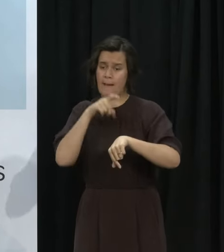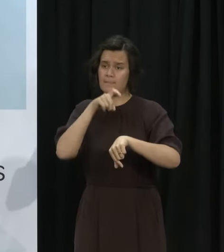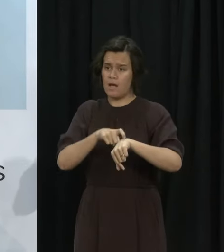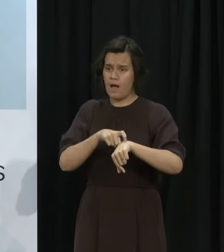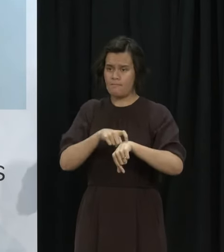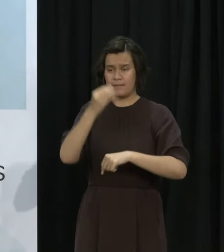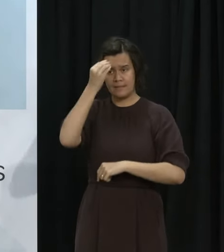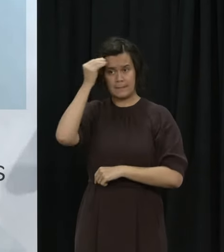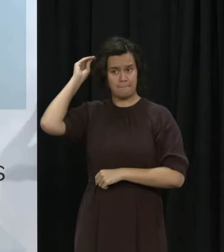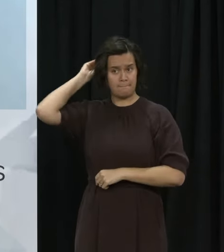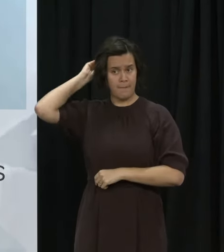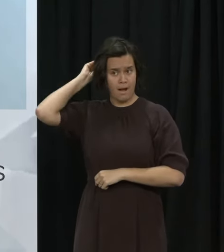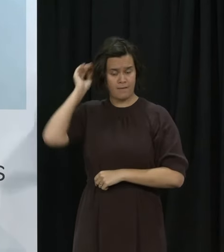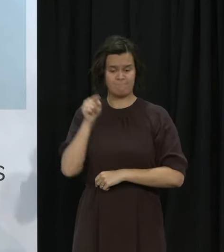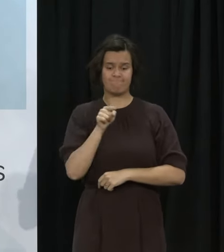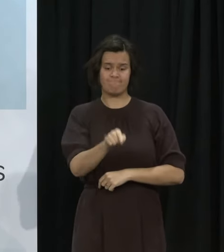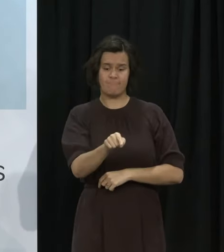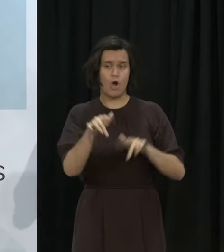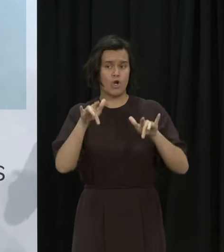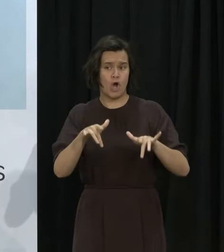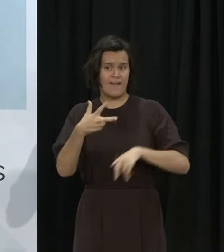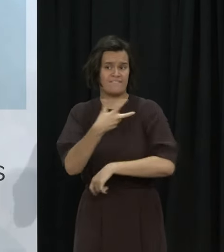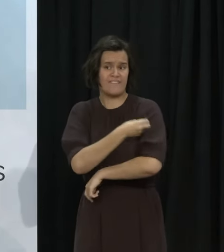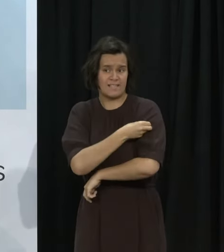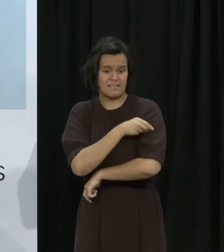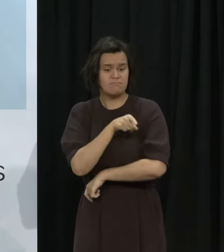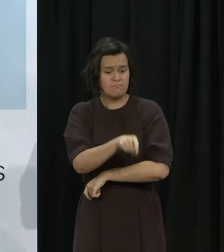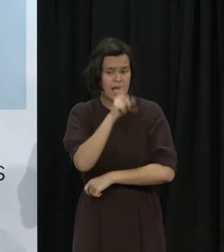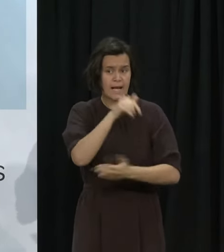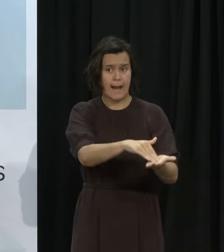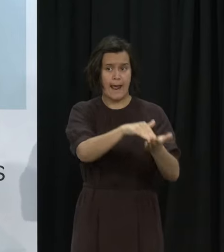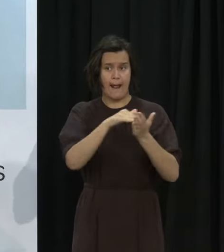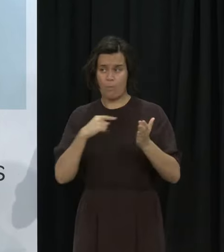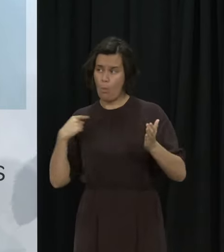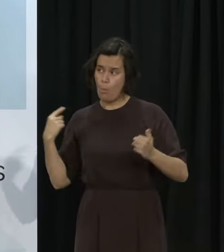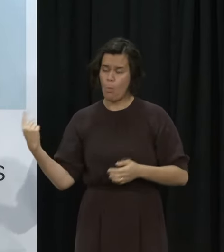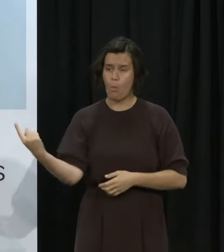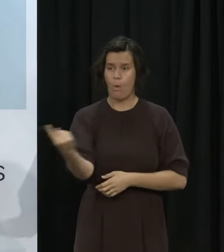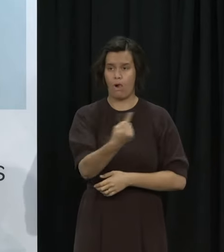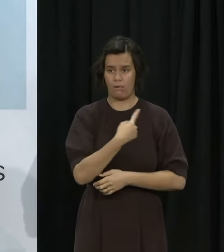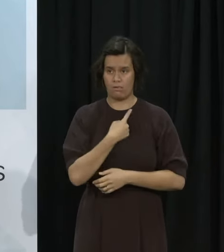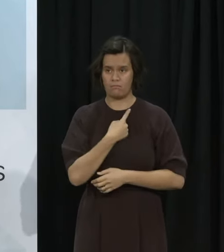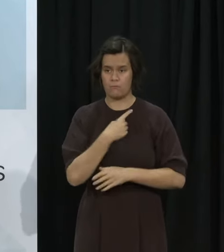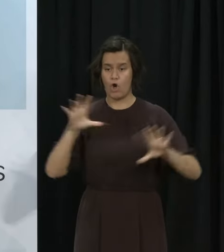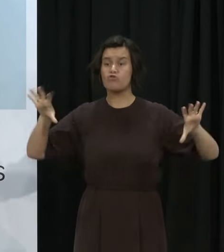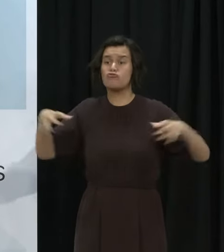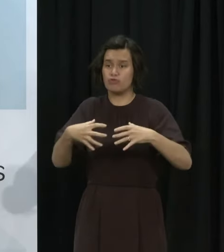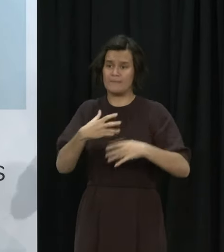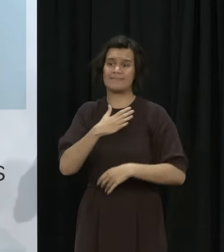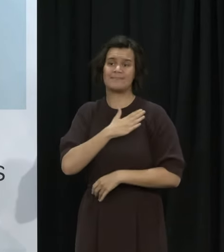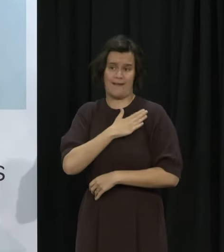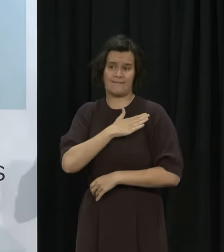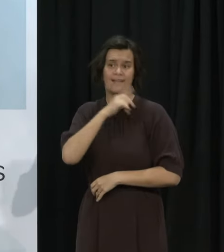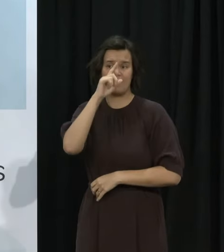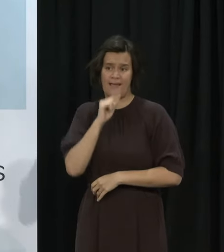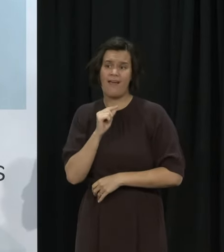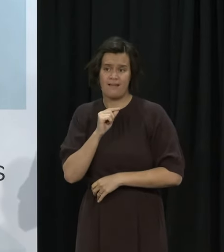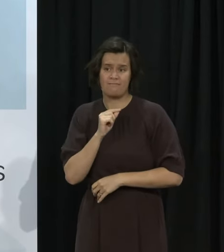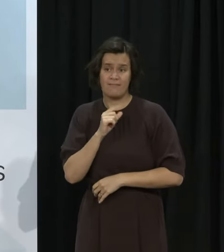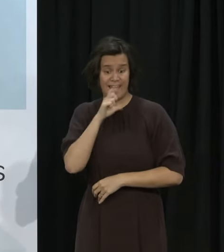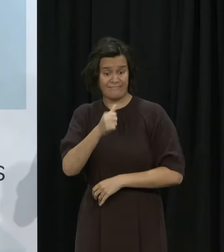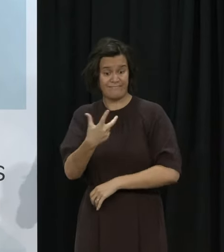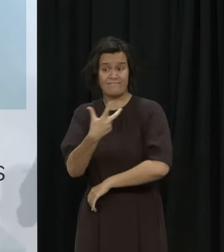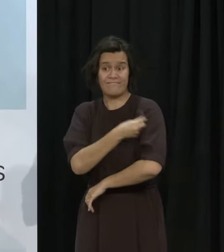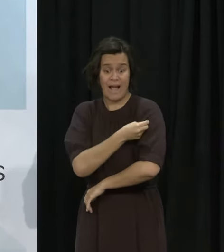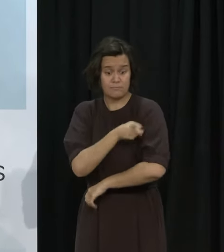last unvaccinated group in New Zealand and for the older people and more vulnerable people in their lives, particularly their grandparents, I can't speak strongly enough